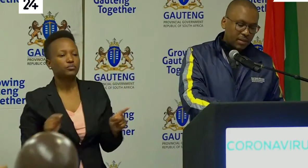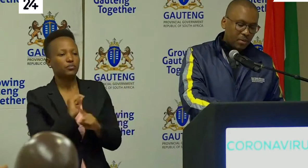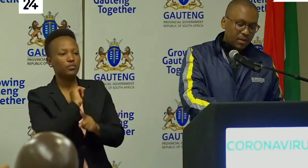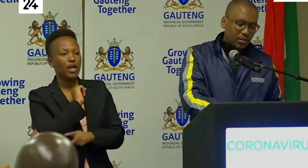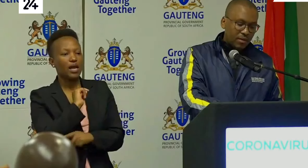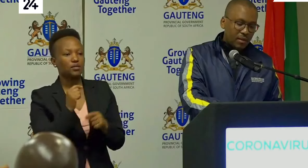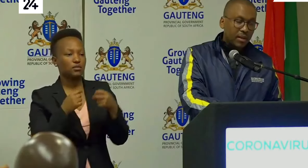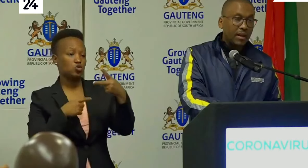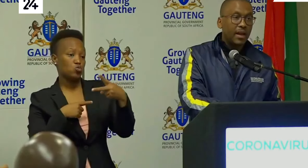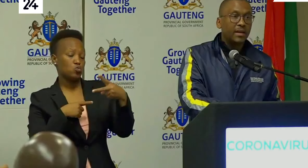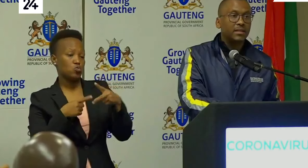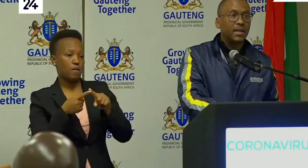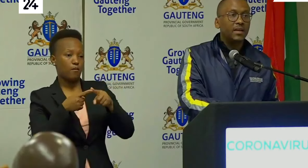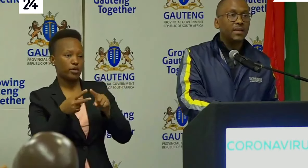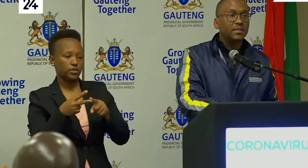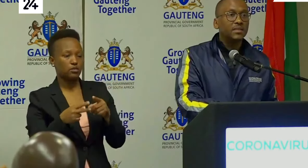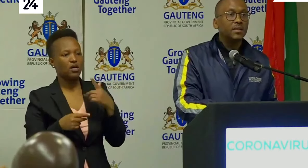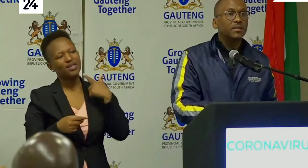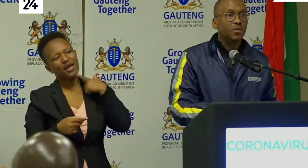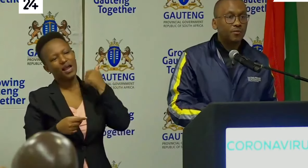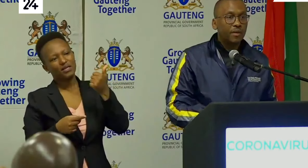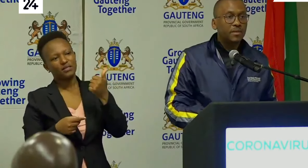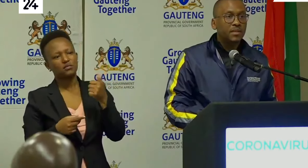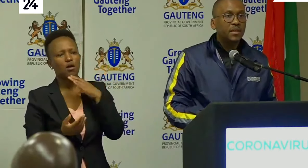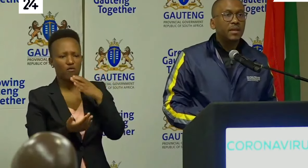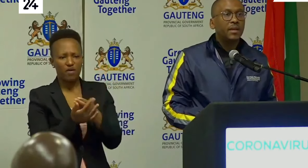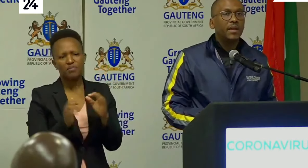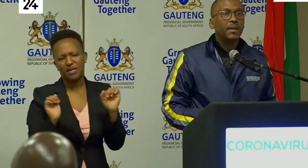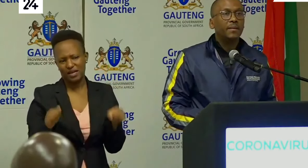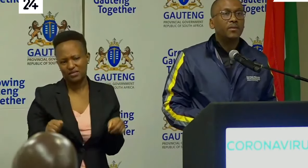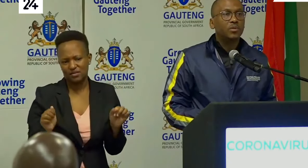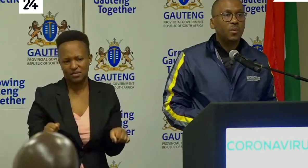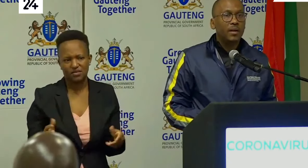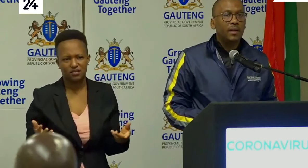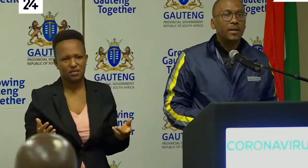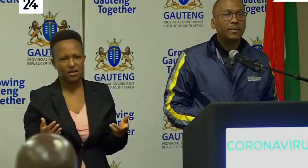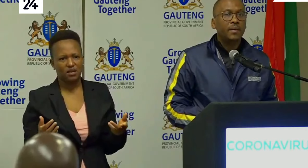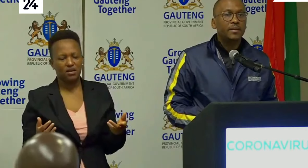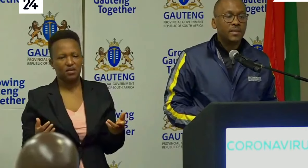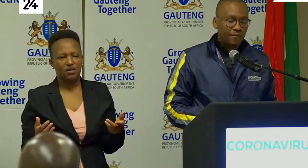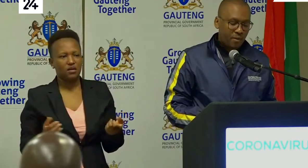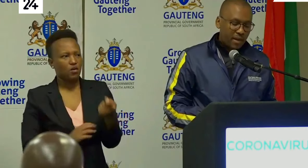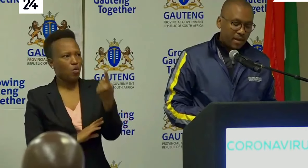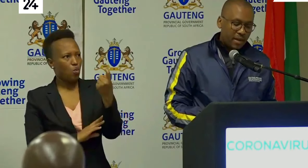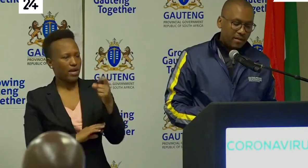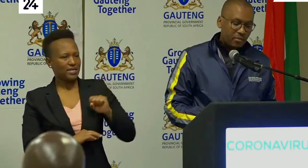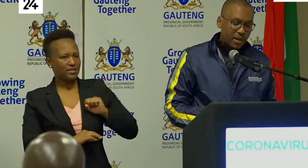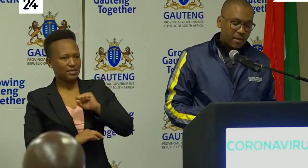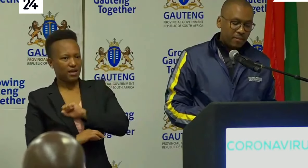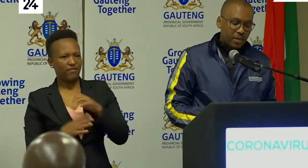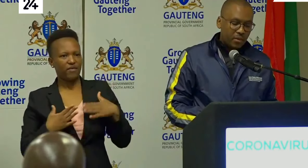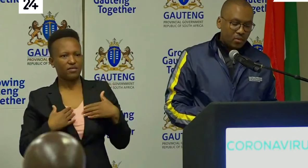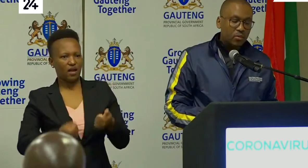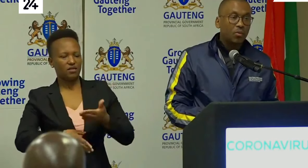last points the point on Alexander yes it's confirmed it was one staff worker health